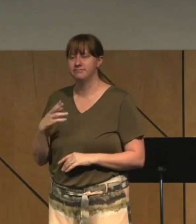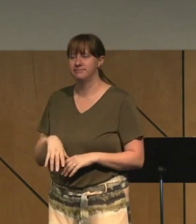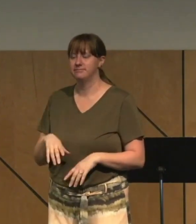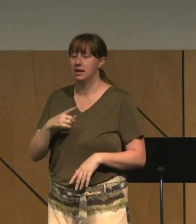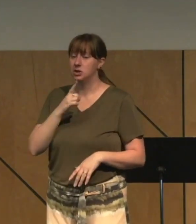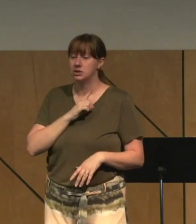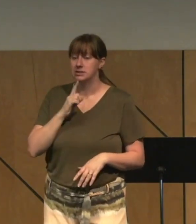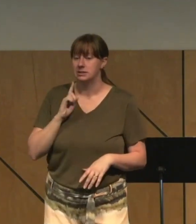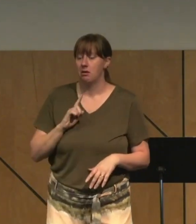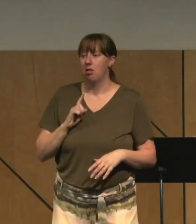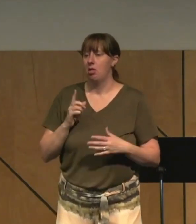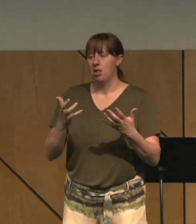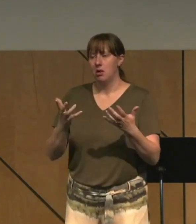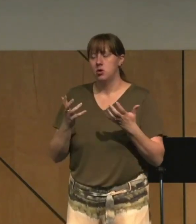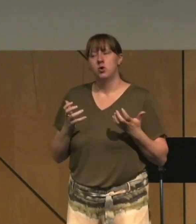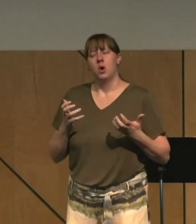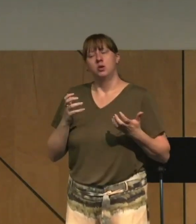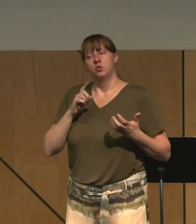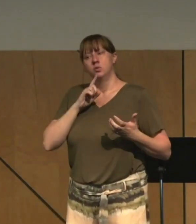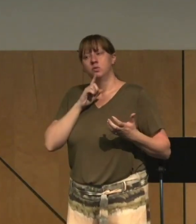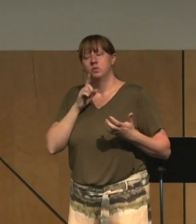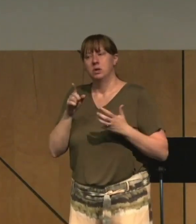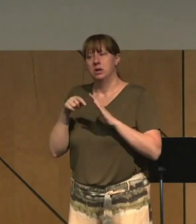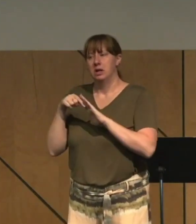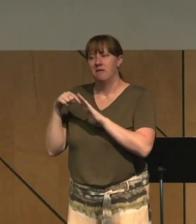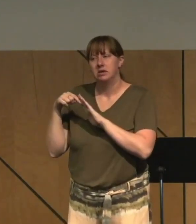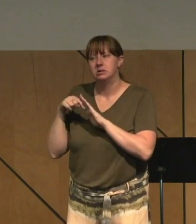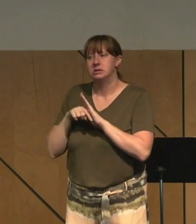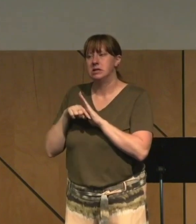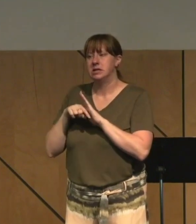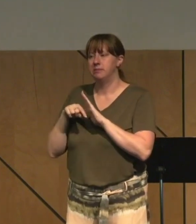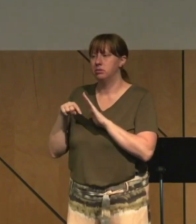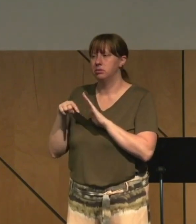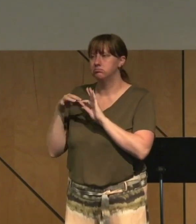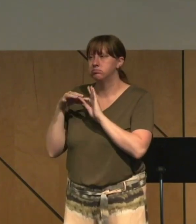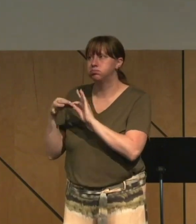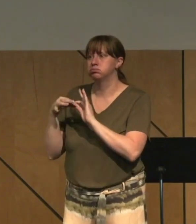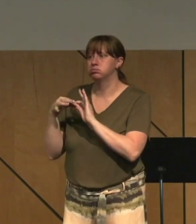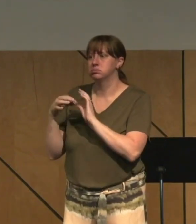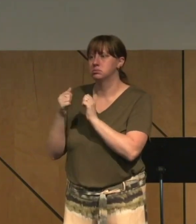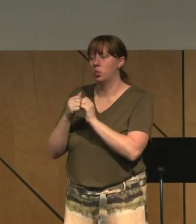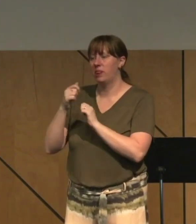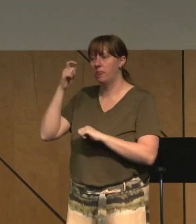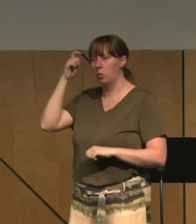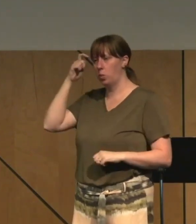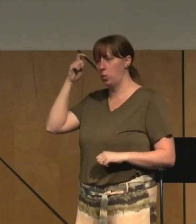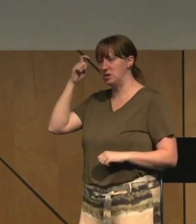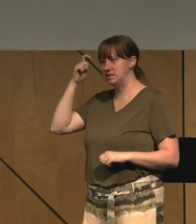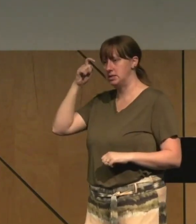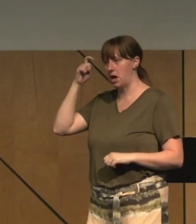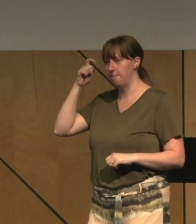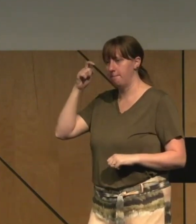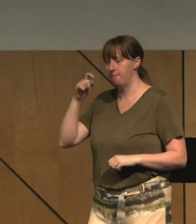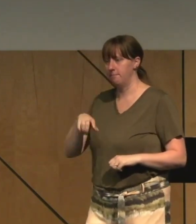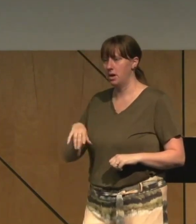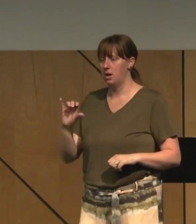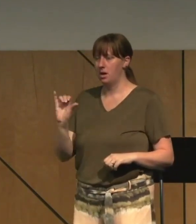singleness, develop a close relationship with wisdom. A close relationship like a